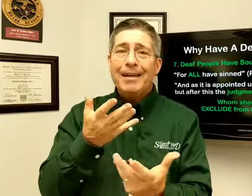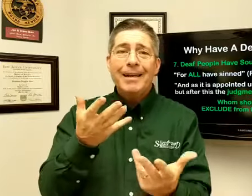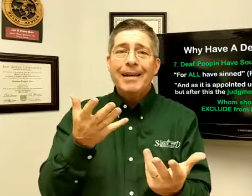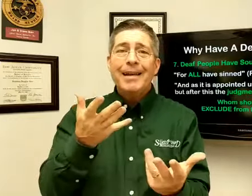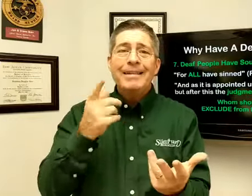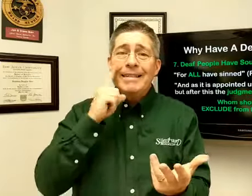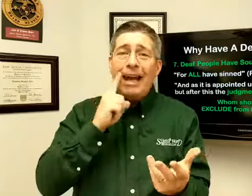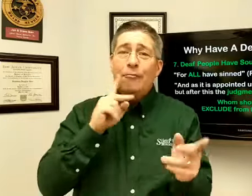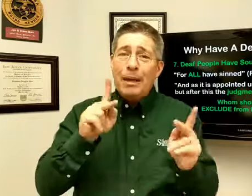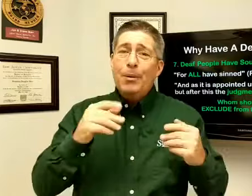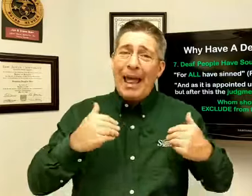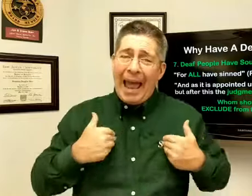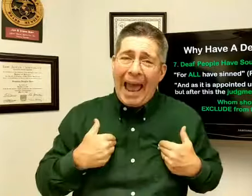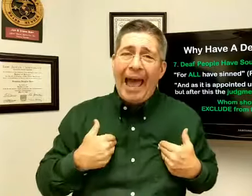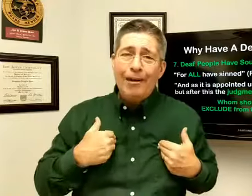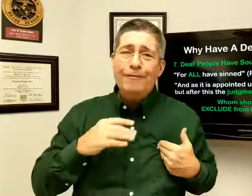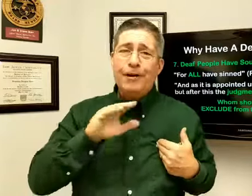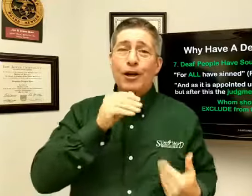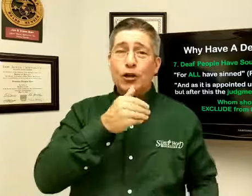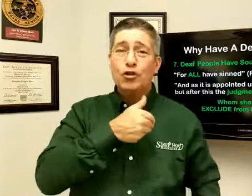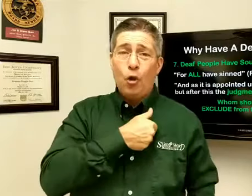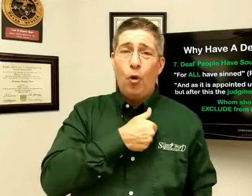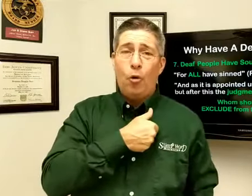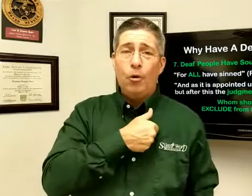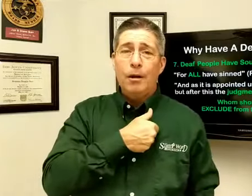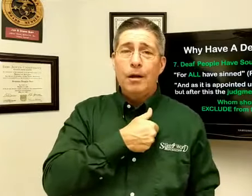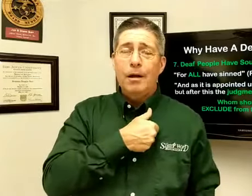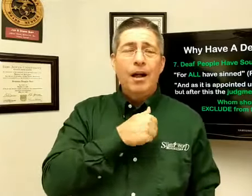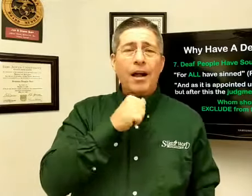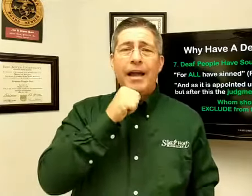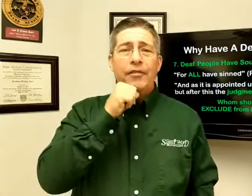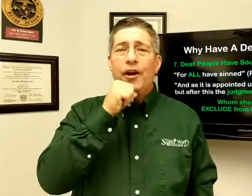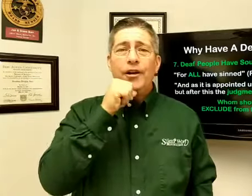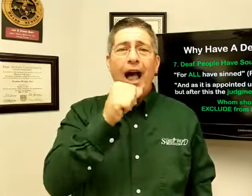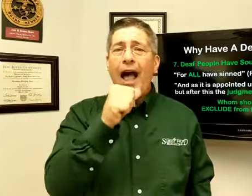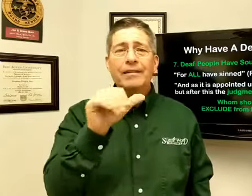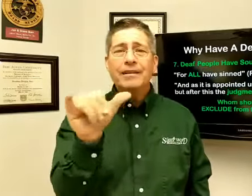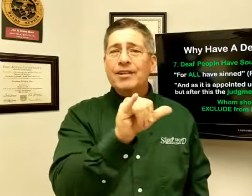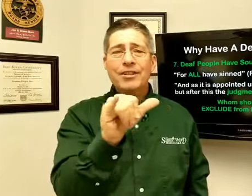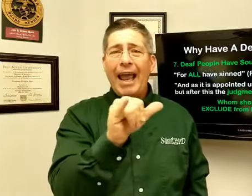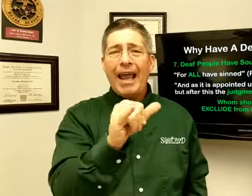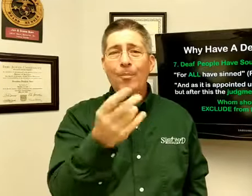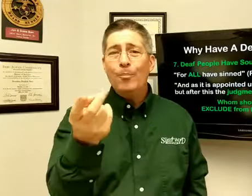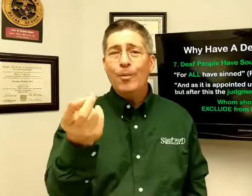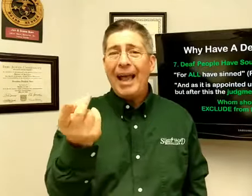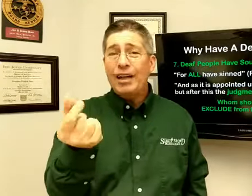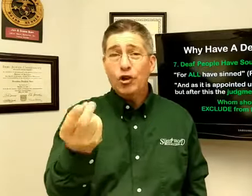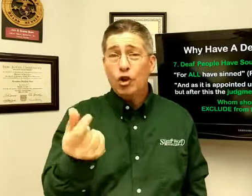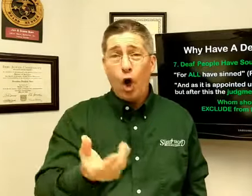Deaf people have a soul. They're not the same as a dog.